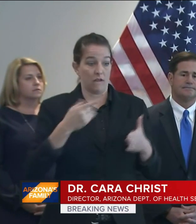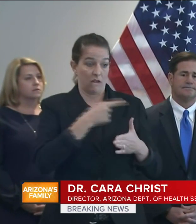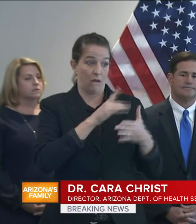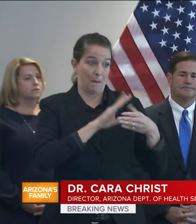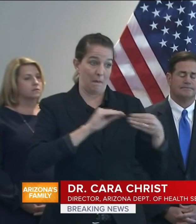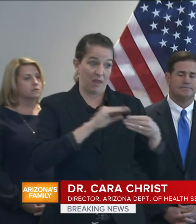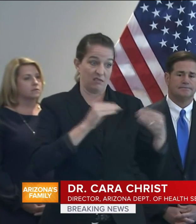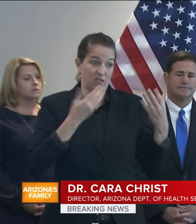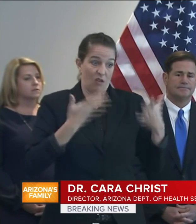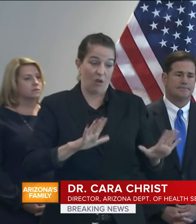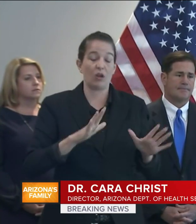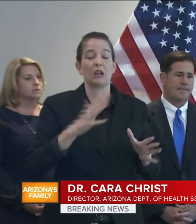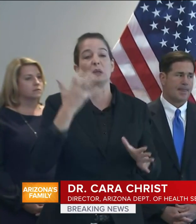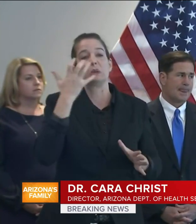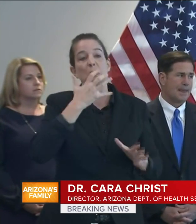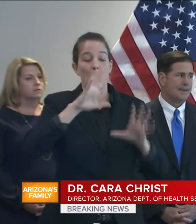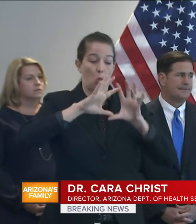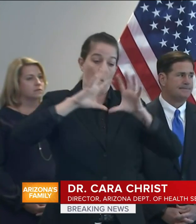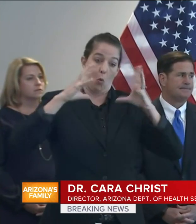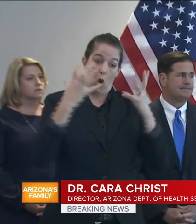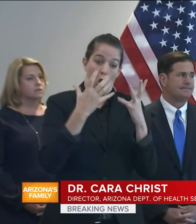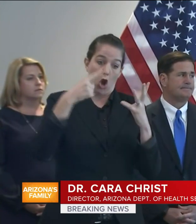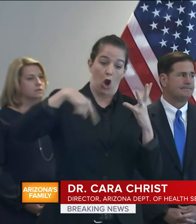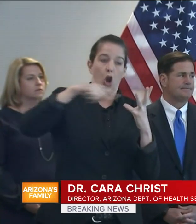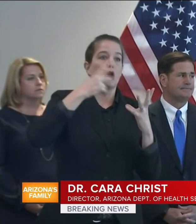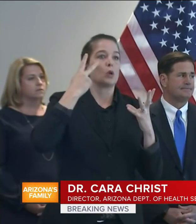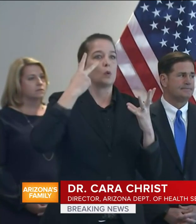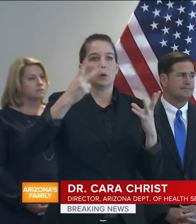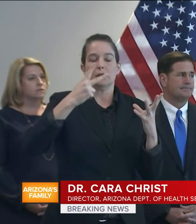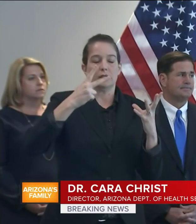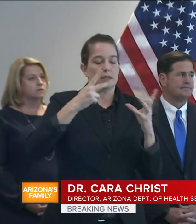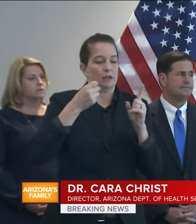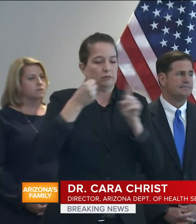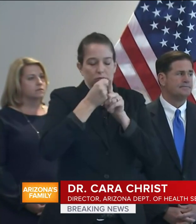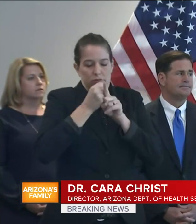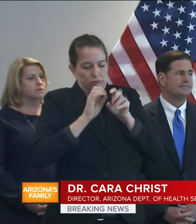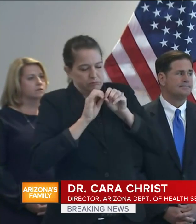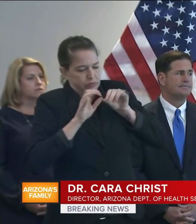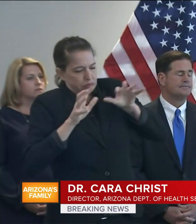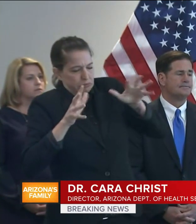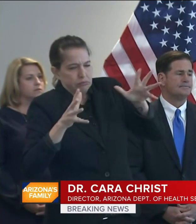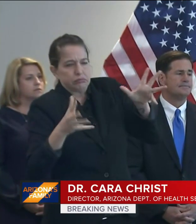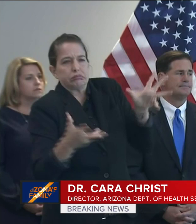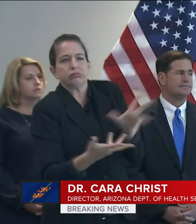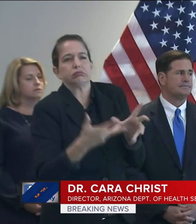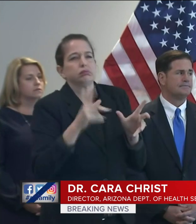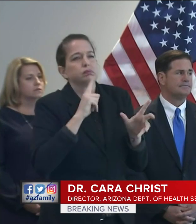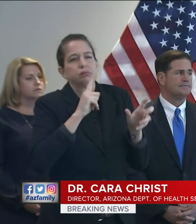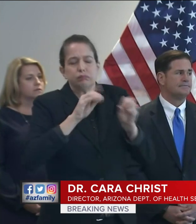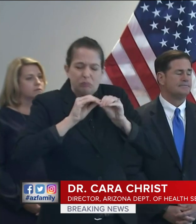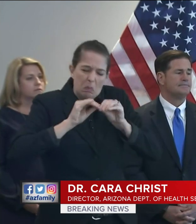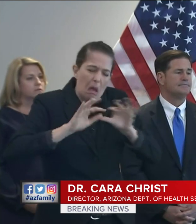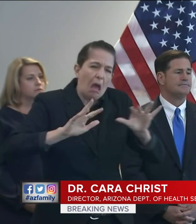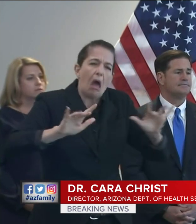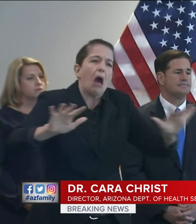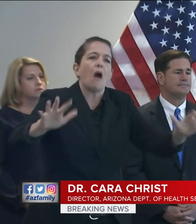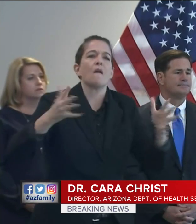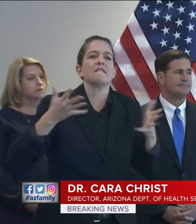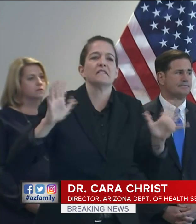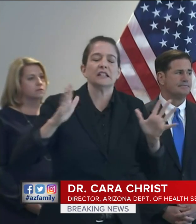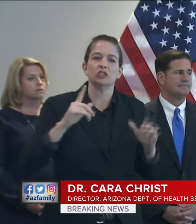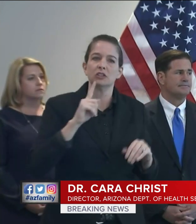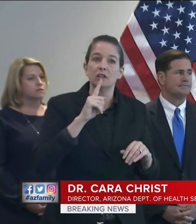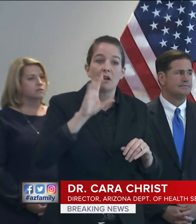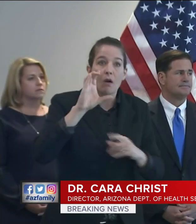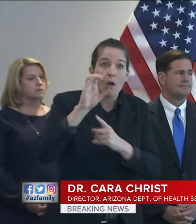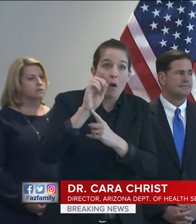last few months. Across the country, we've seen the rapid spread of COVID-19, a highly contagious, serious, and in